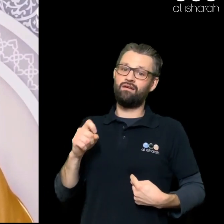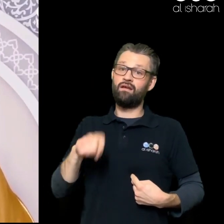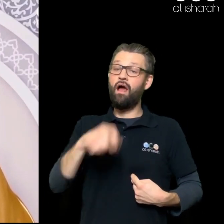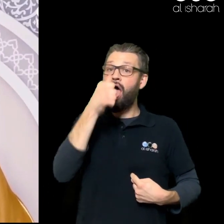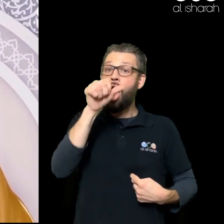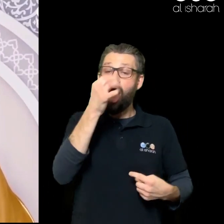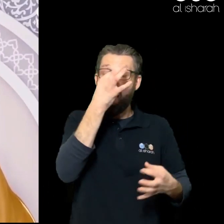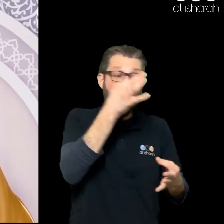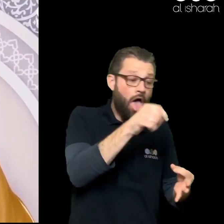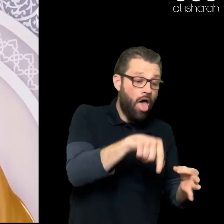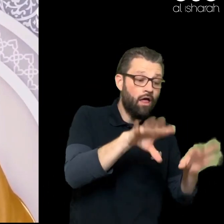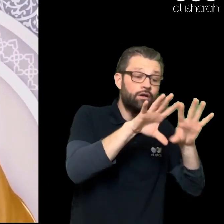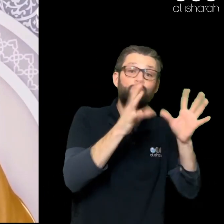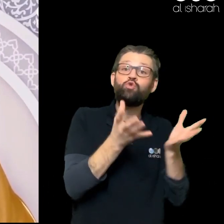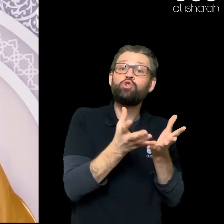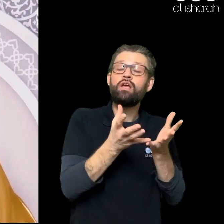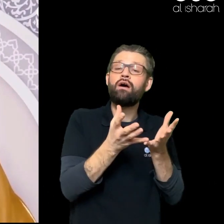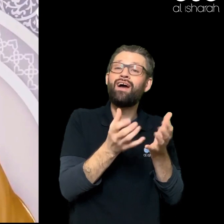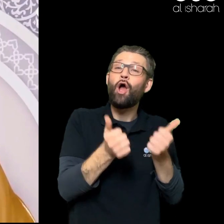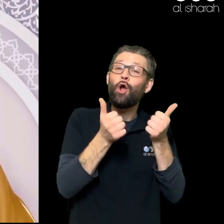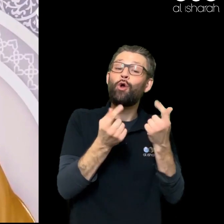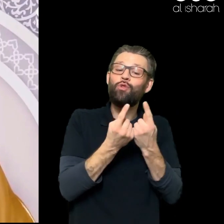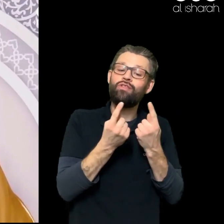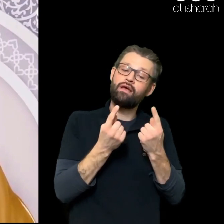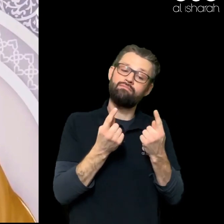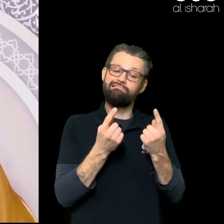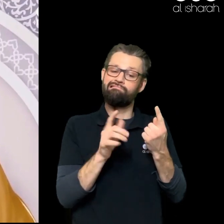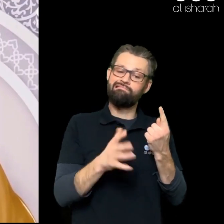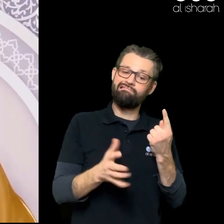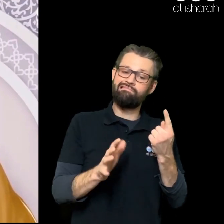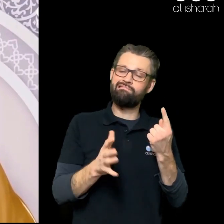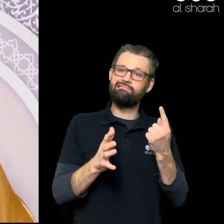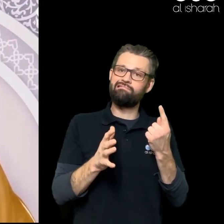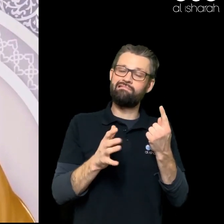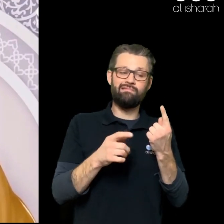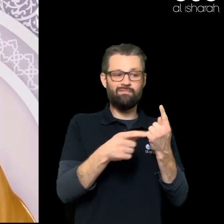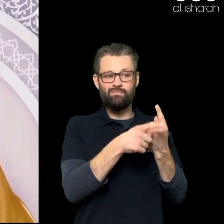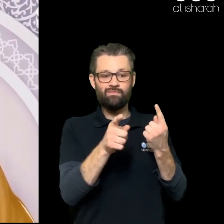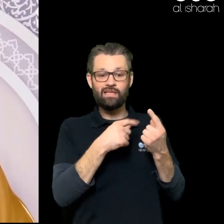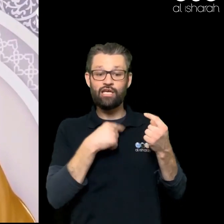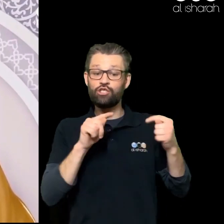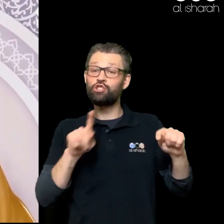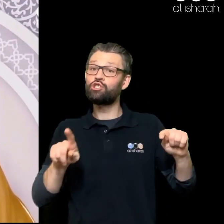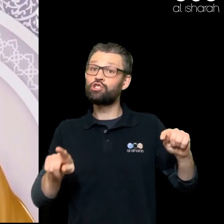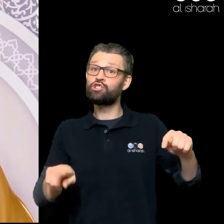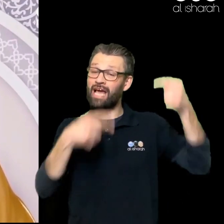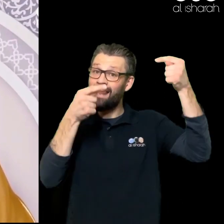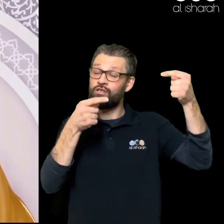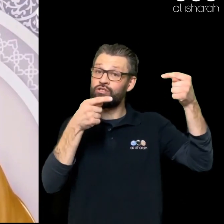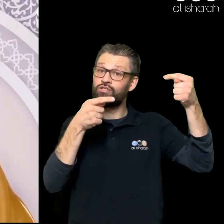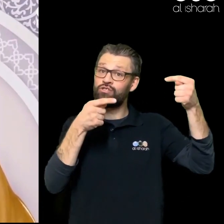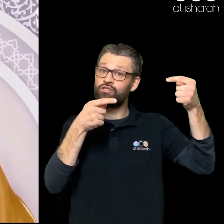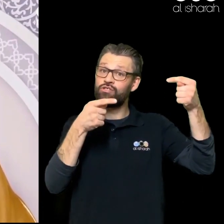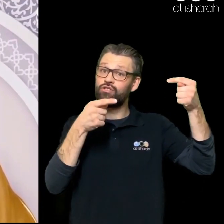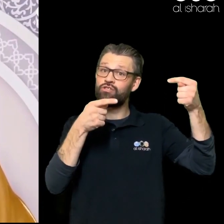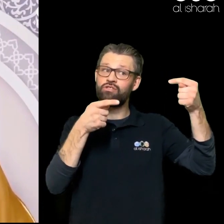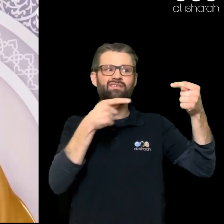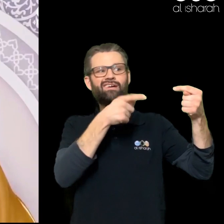If it is a challenge People are challenging You with In order to do Something absurd And silly You will be The most foolish